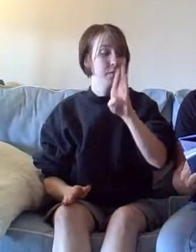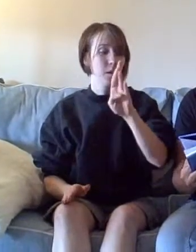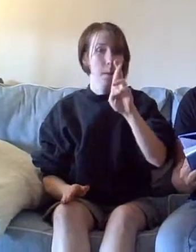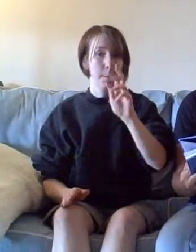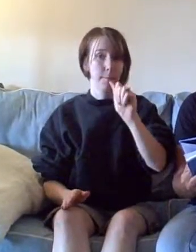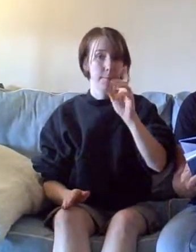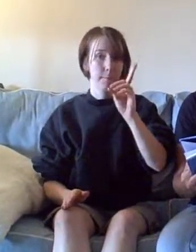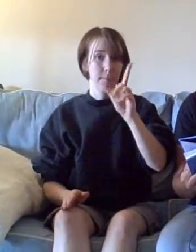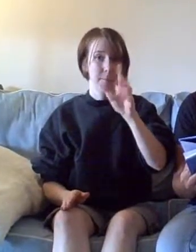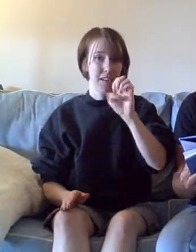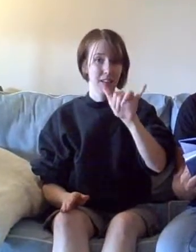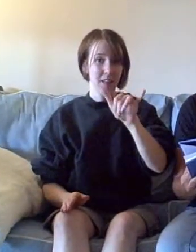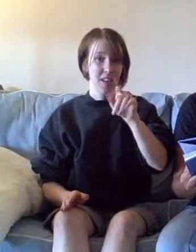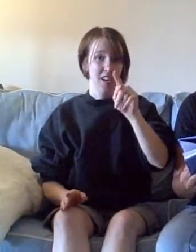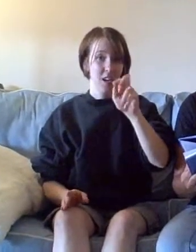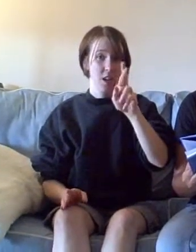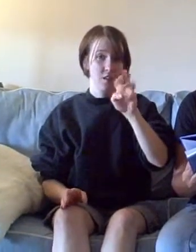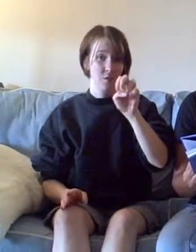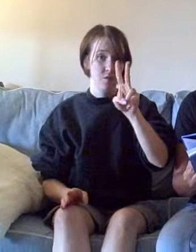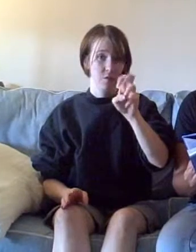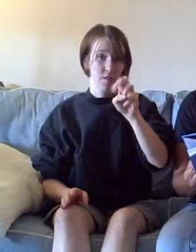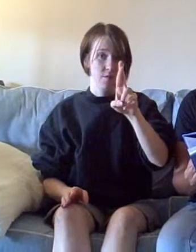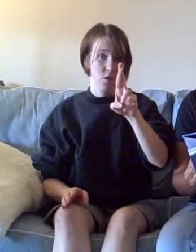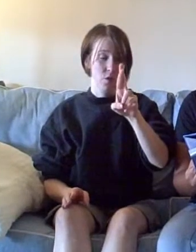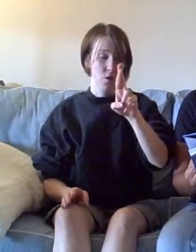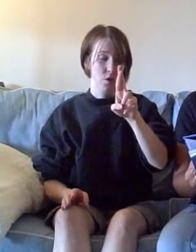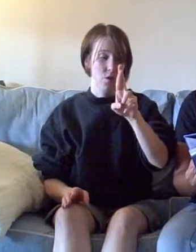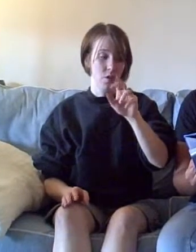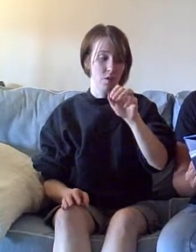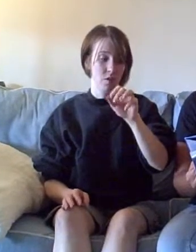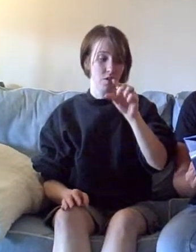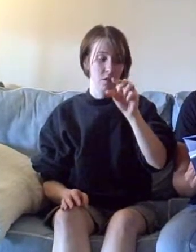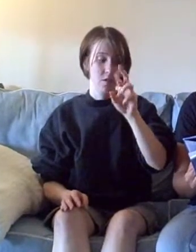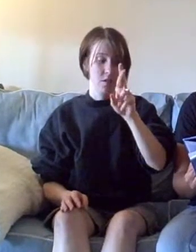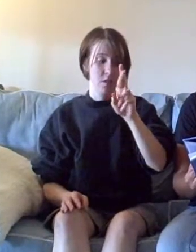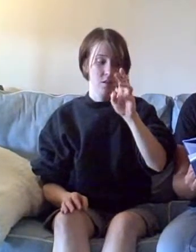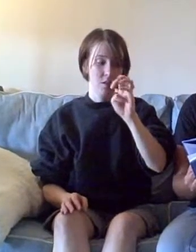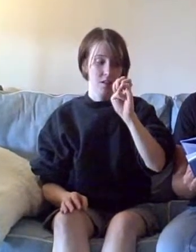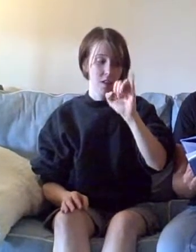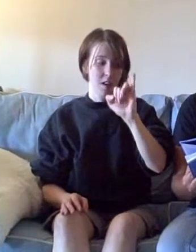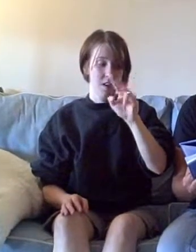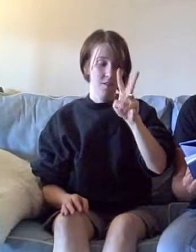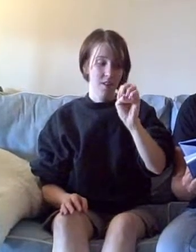Trevor, Grevy.